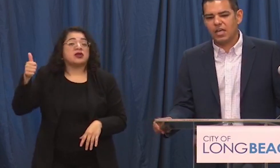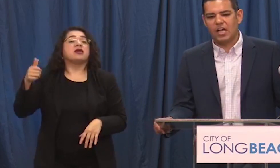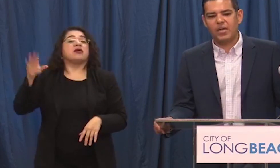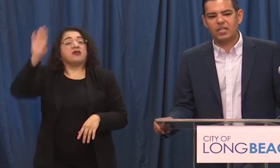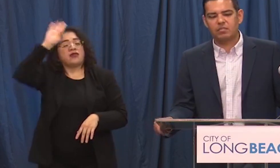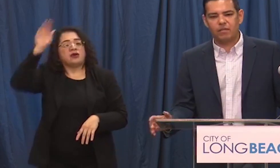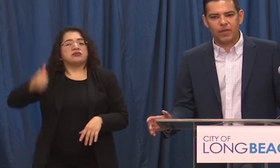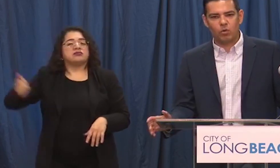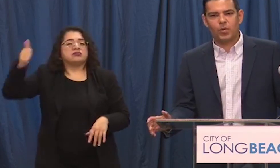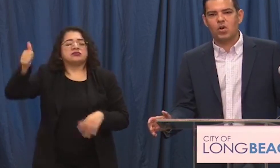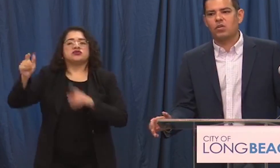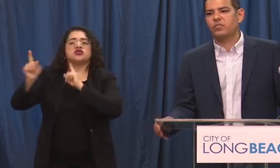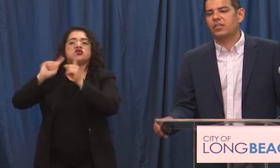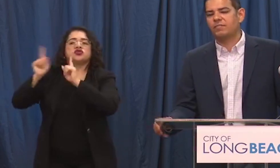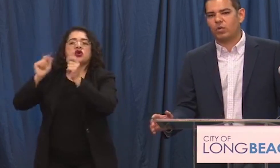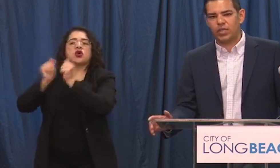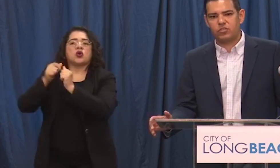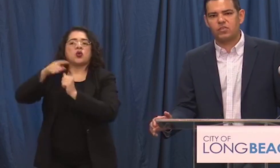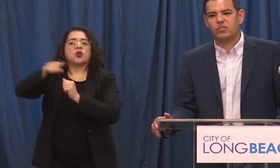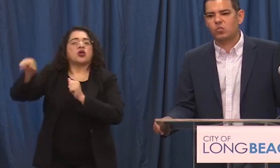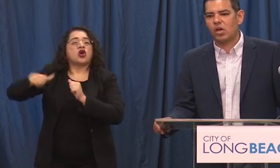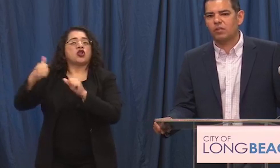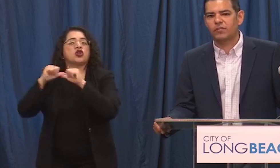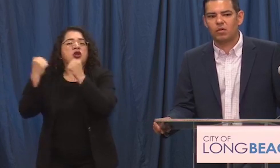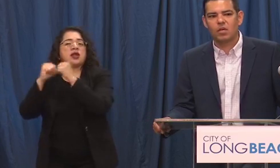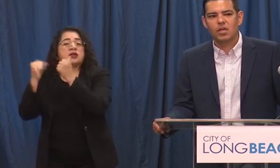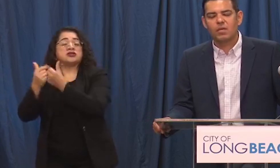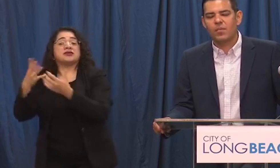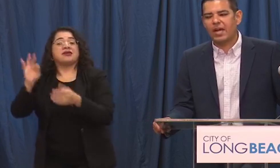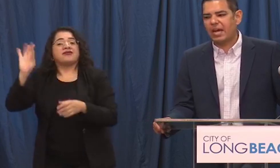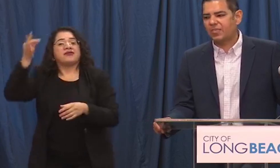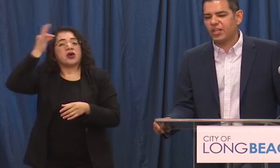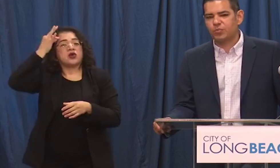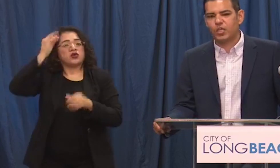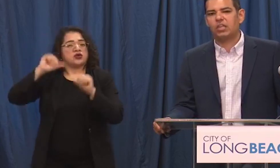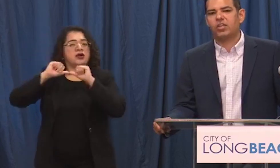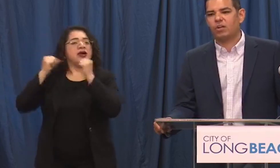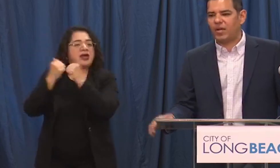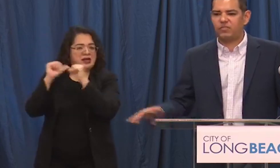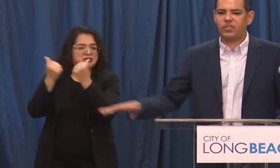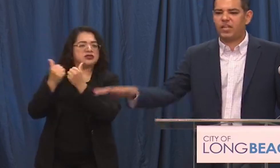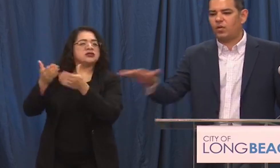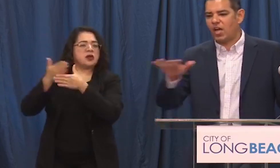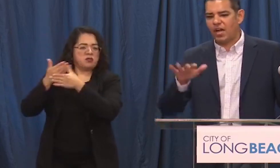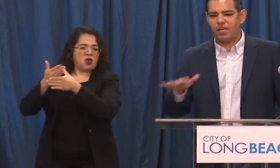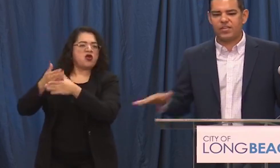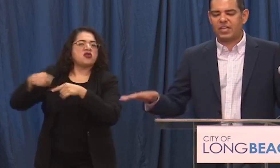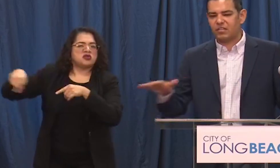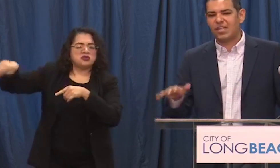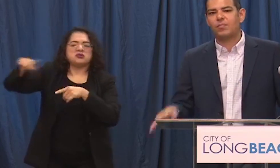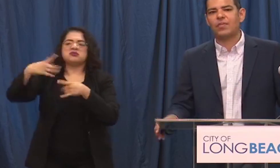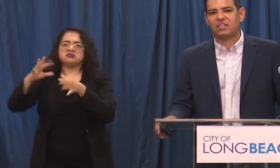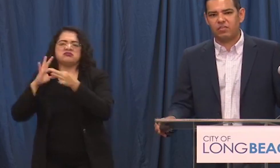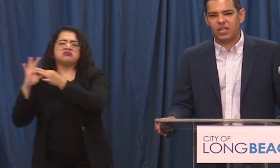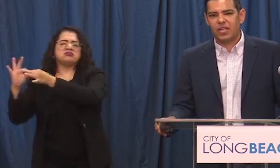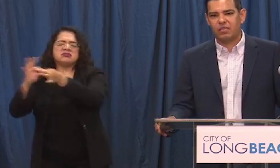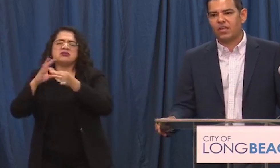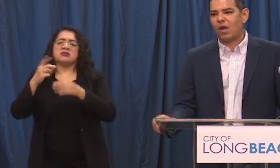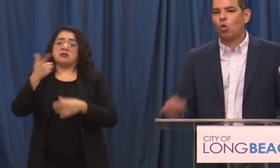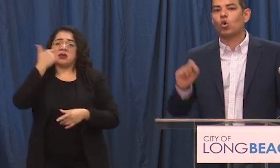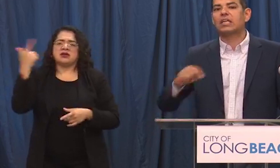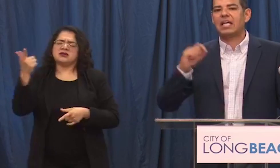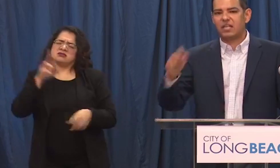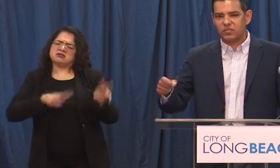um and some of our federal partners and federal agencies as well and so but i think it's pretty clear by seeing uh the type of activity